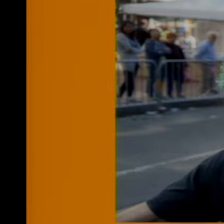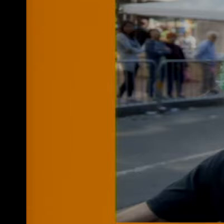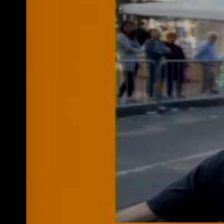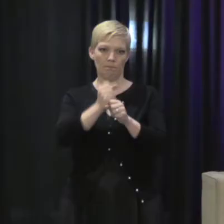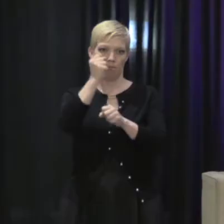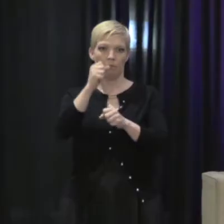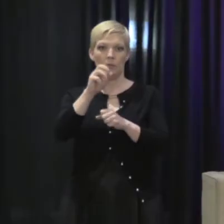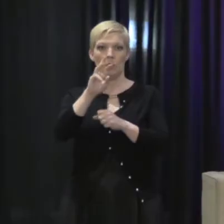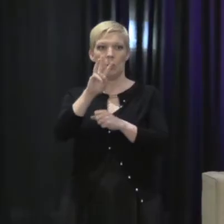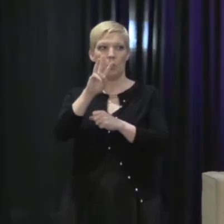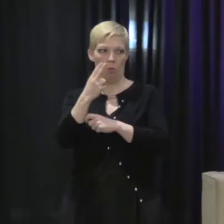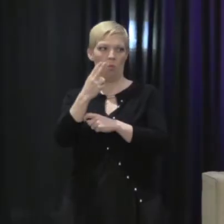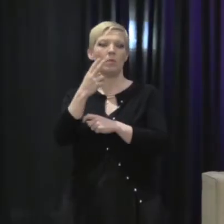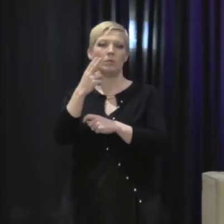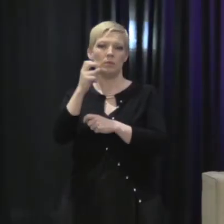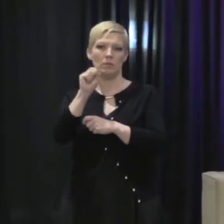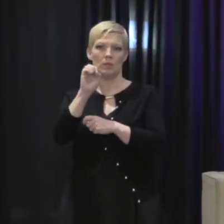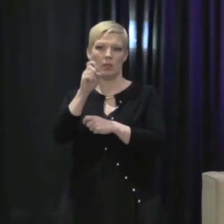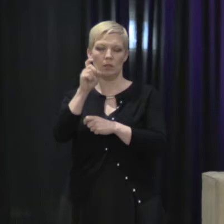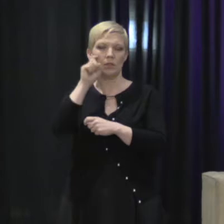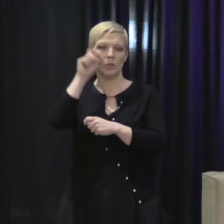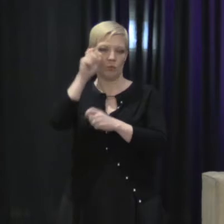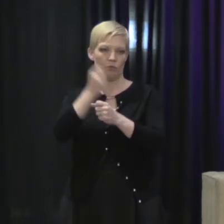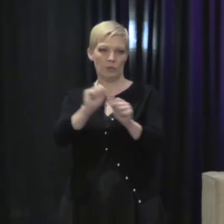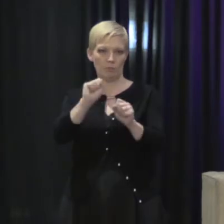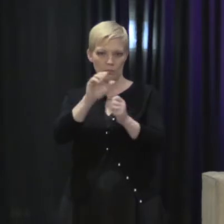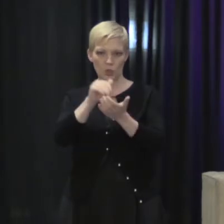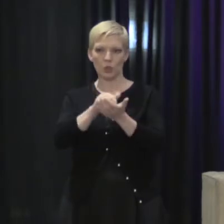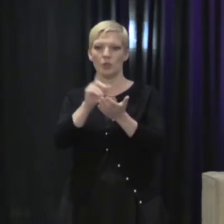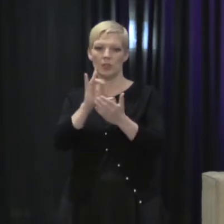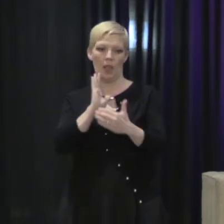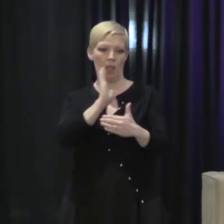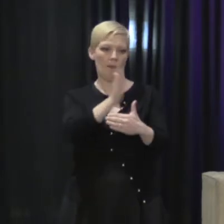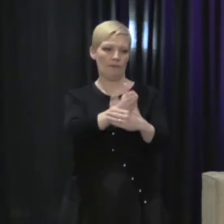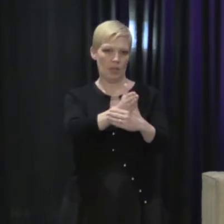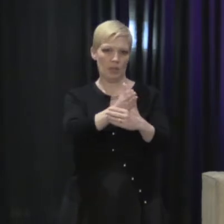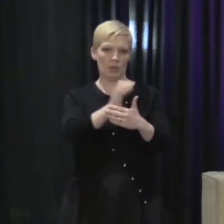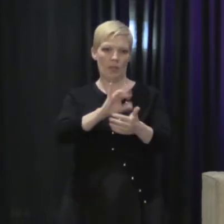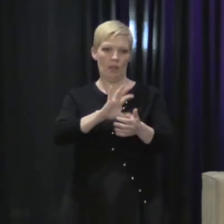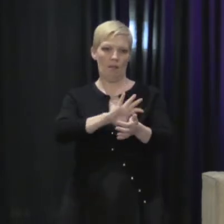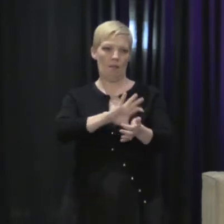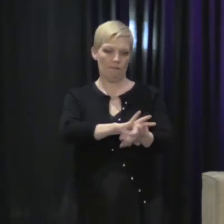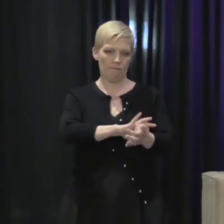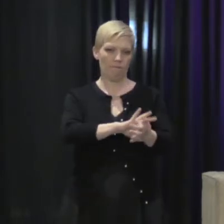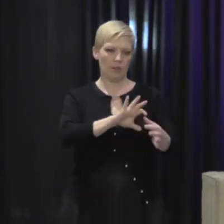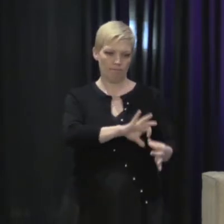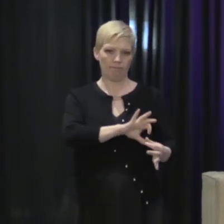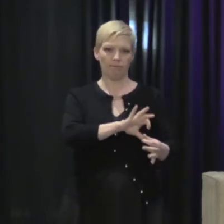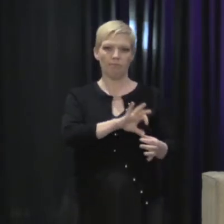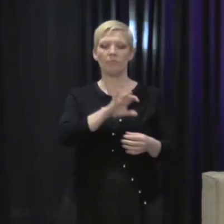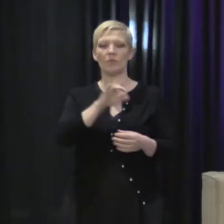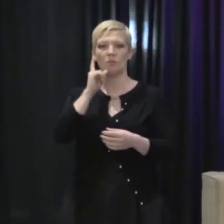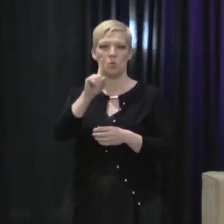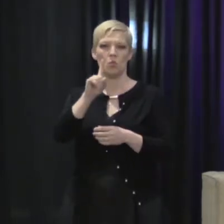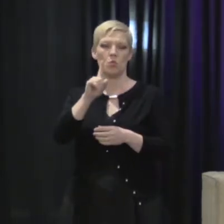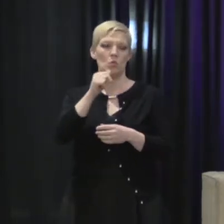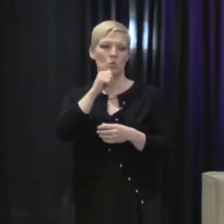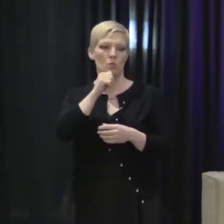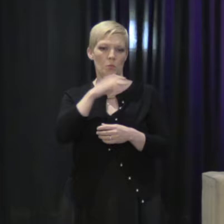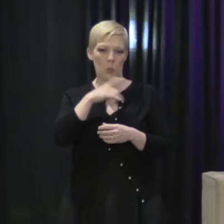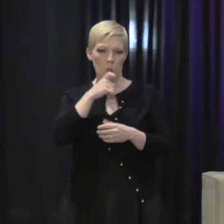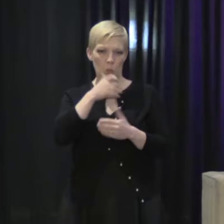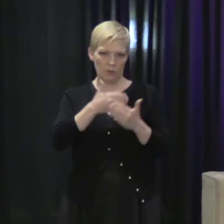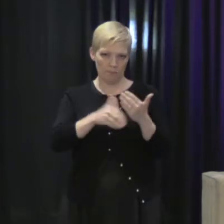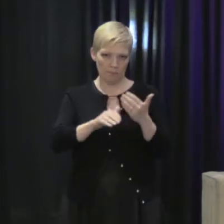Woodhull Sexual Freedom Foundation intervened in and had a prominent role in pushing for. Or whether it's educating Americans